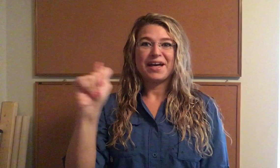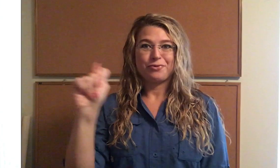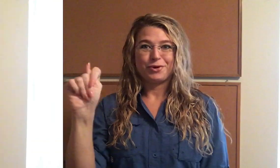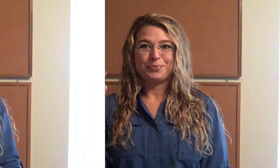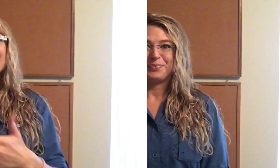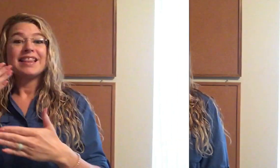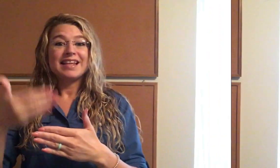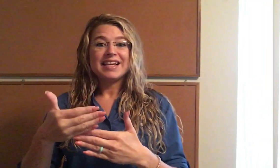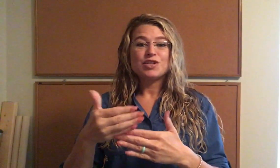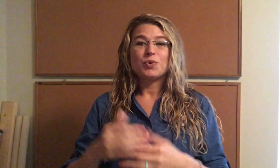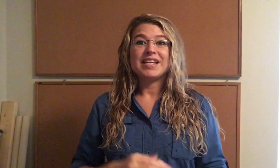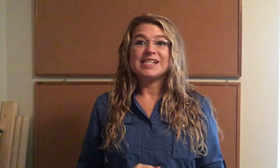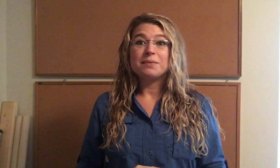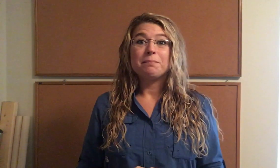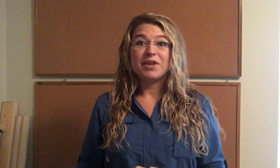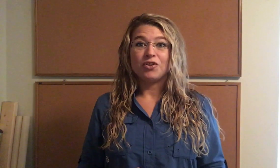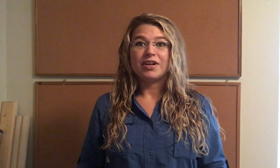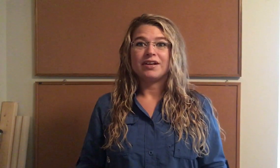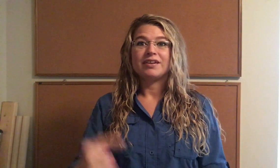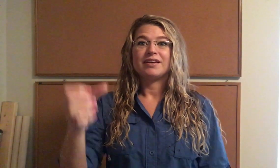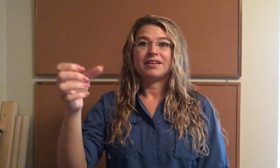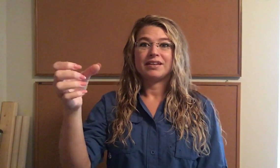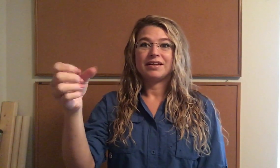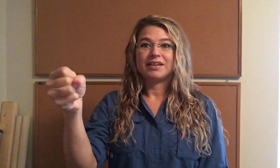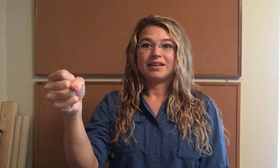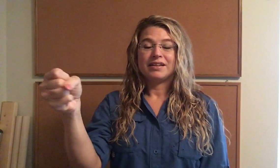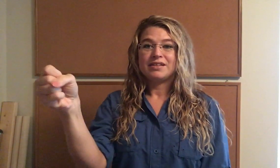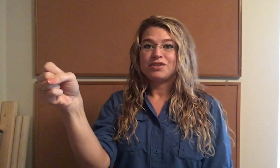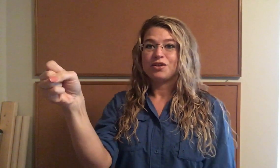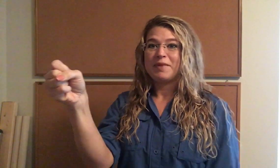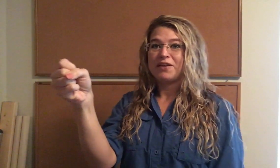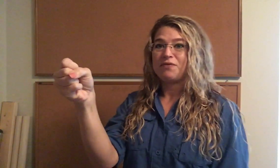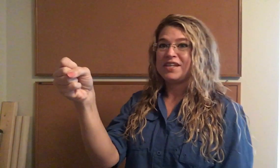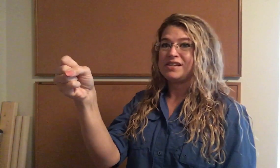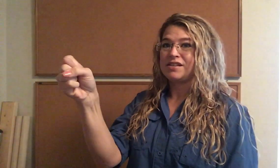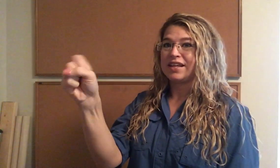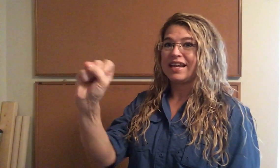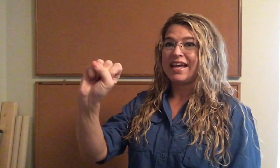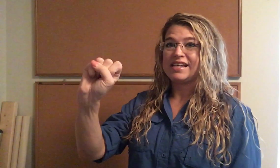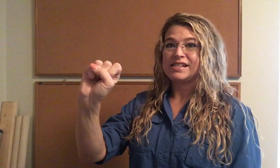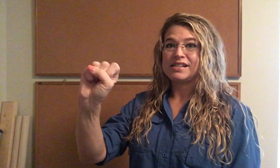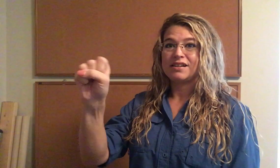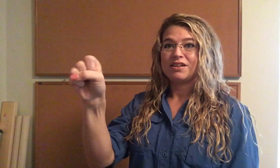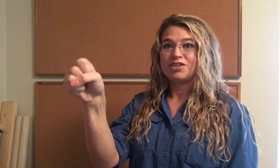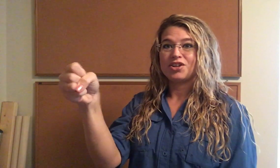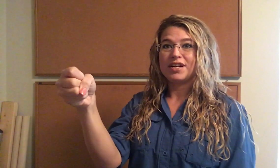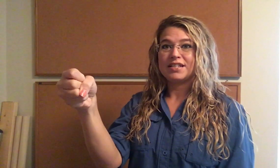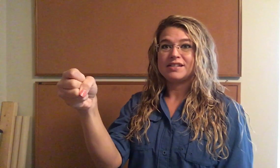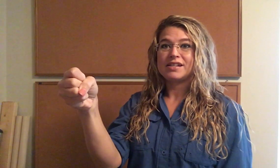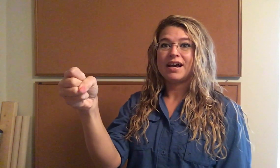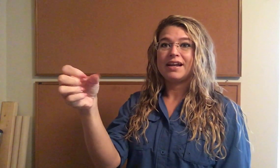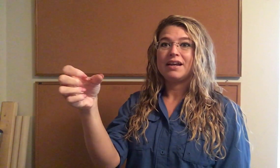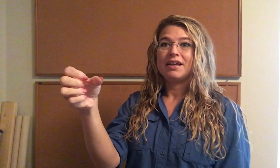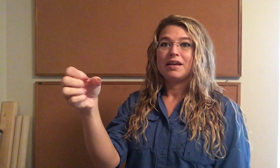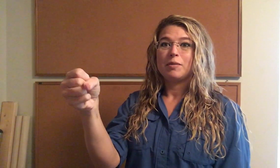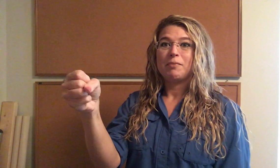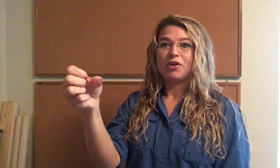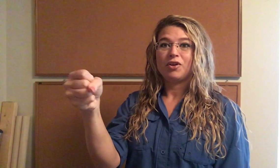Bathroom. The next one is milk. So you're going to make a fist like an S. Turn it to the side. Milk.